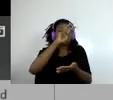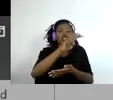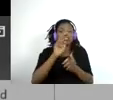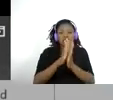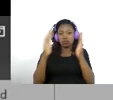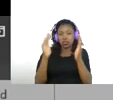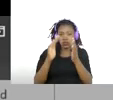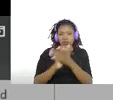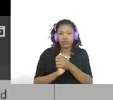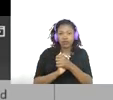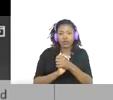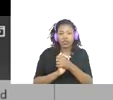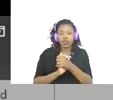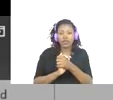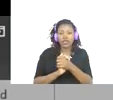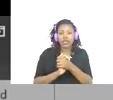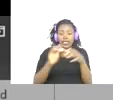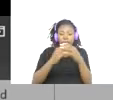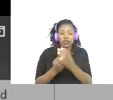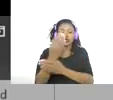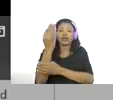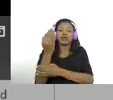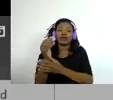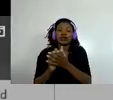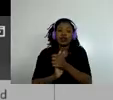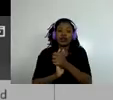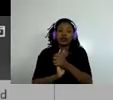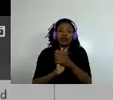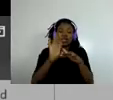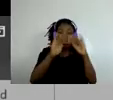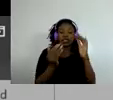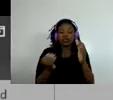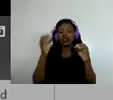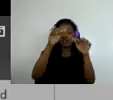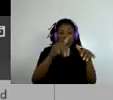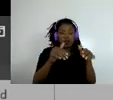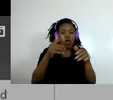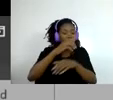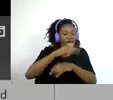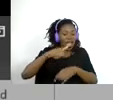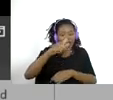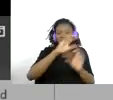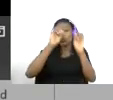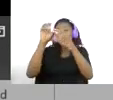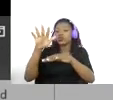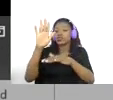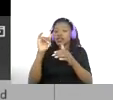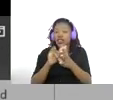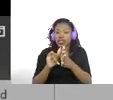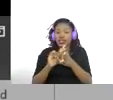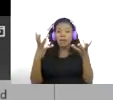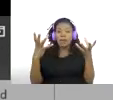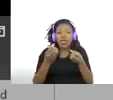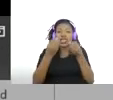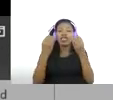environmental growing versus the conventional flower farms. We lost that. Most of the conventional flower farms also are